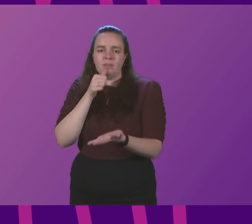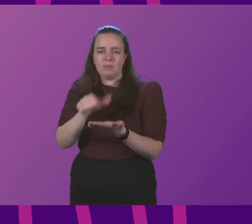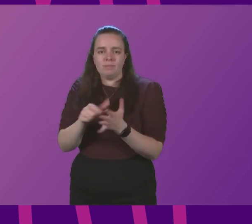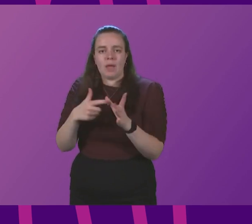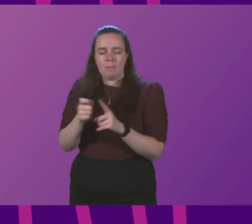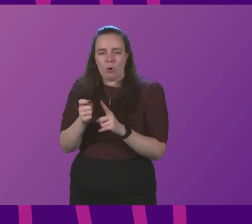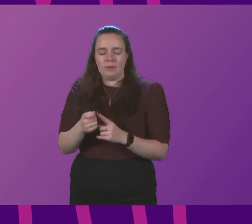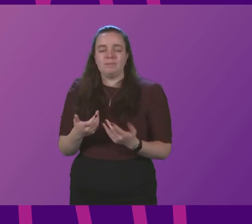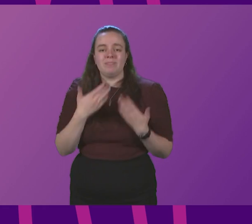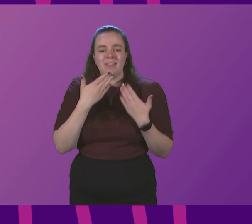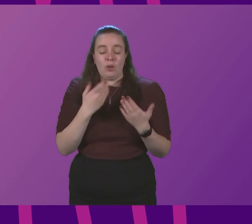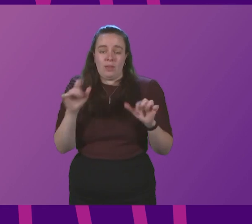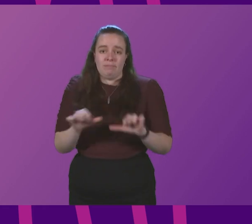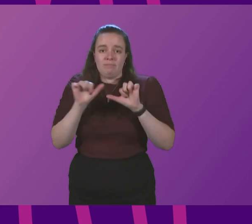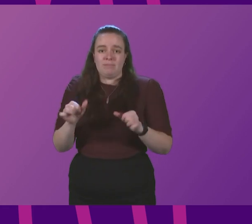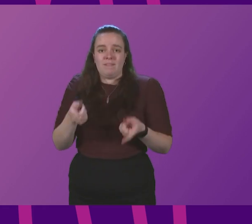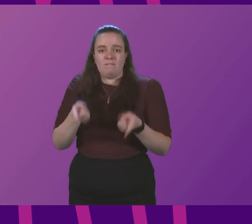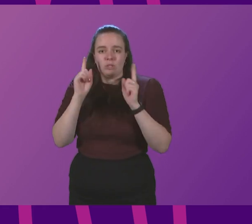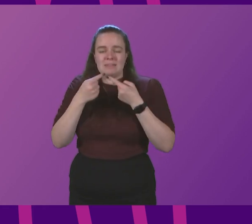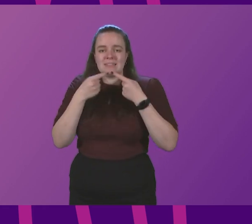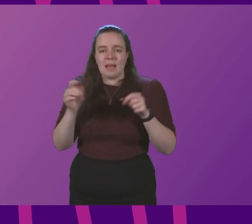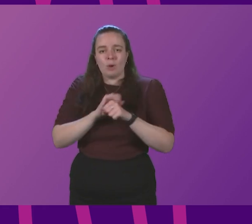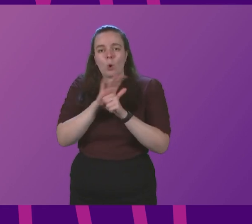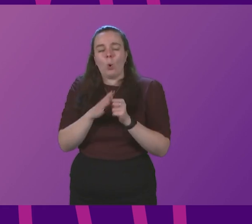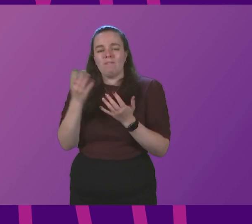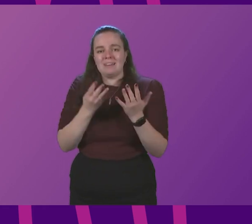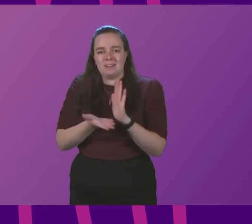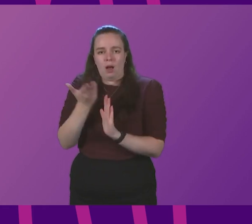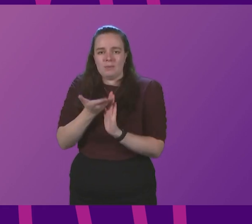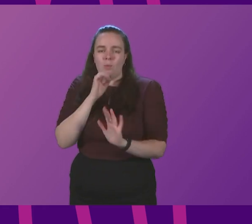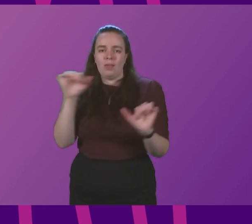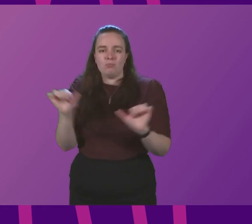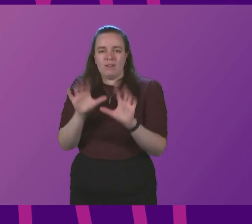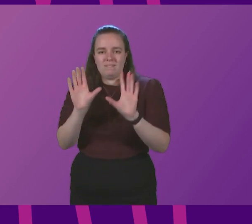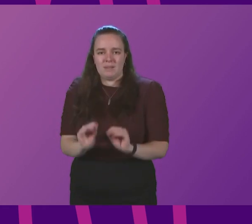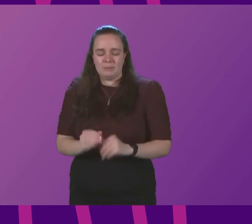Thank you. That concludes the First Minister's statement of the-19 update. There will be a very brief suspension.